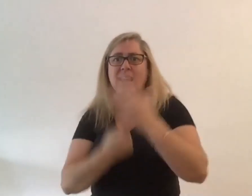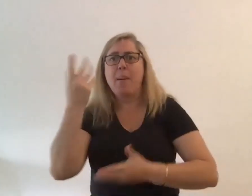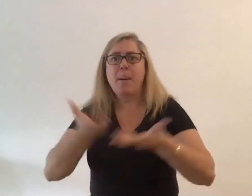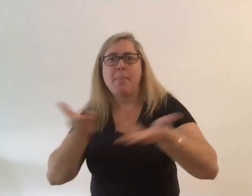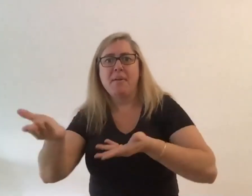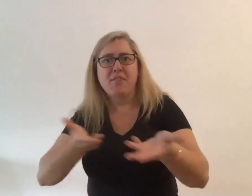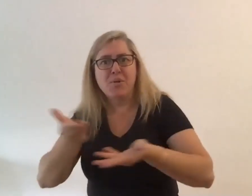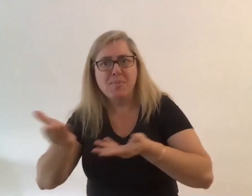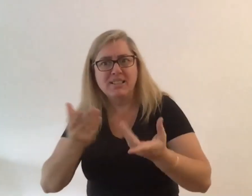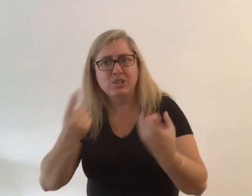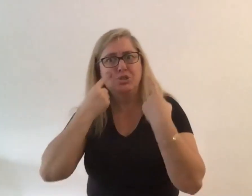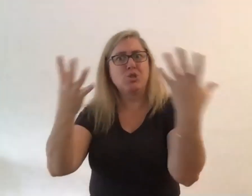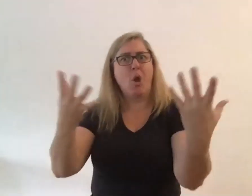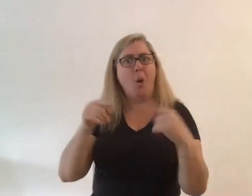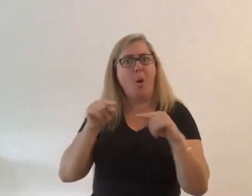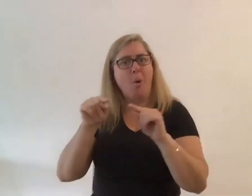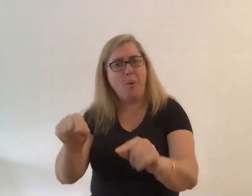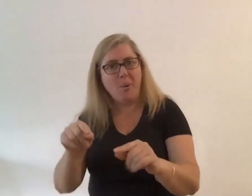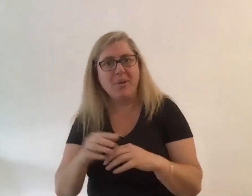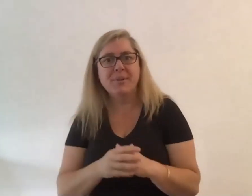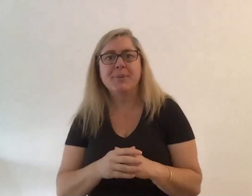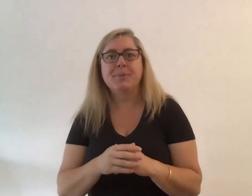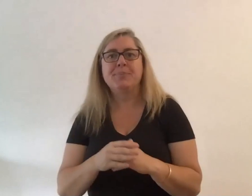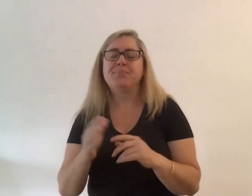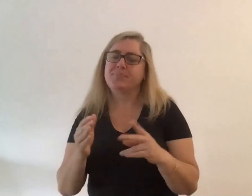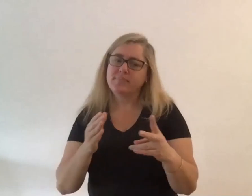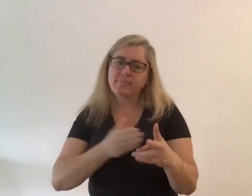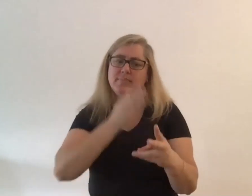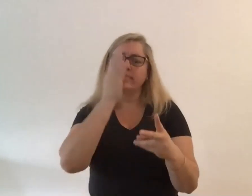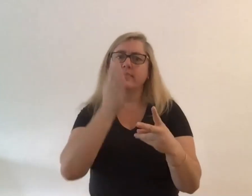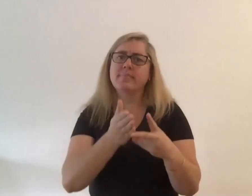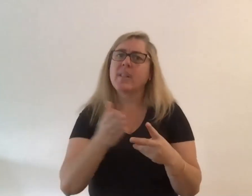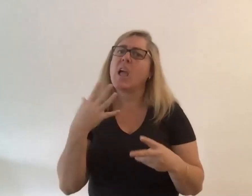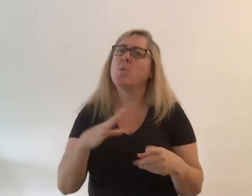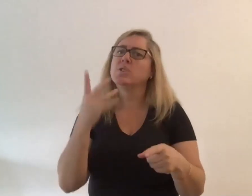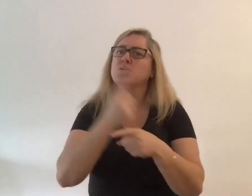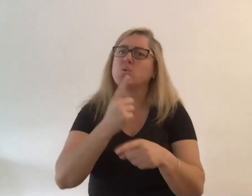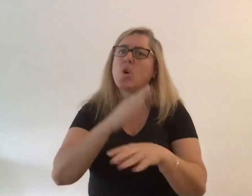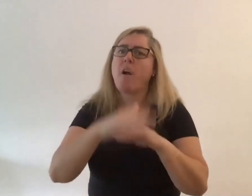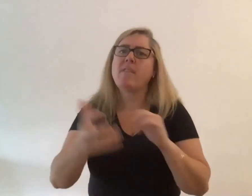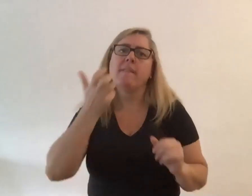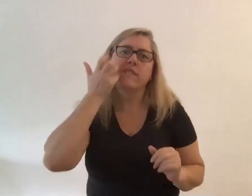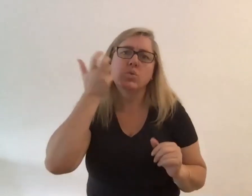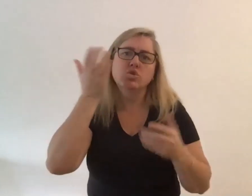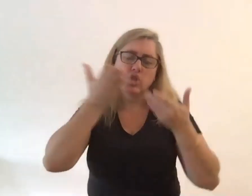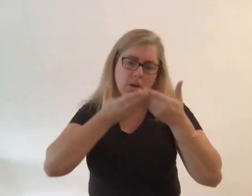heidi i want to move us to into the discussion about the future so obviously qualia continues